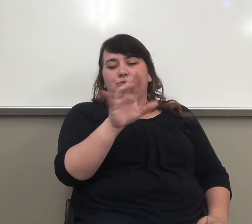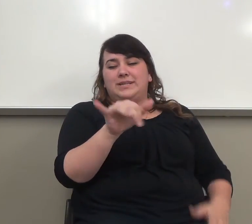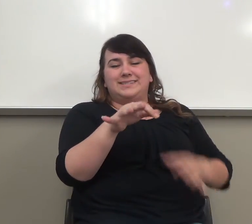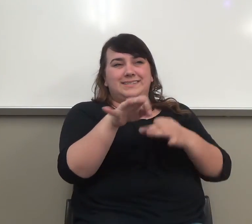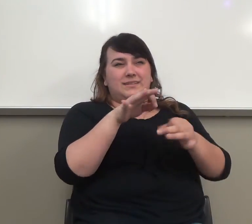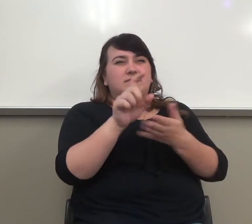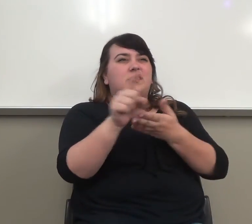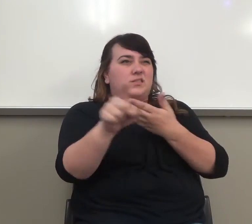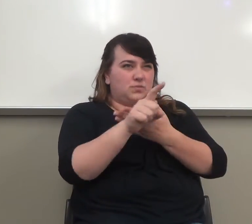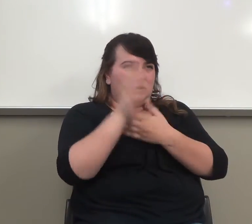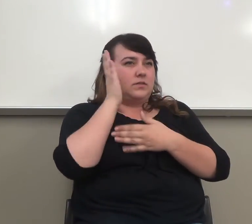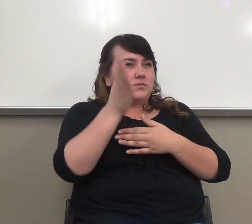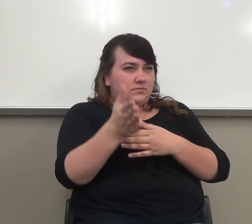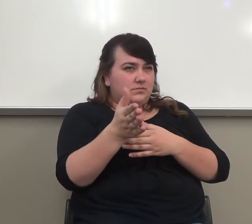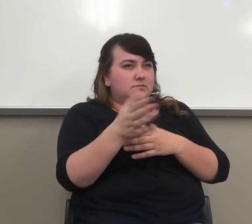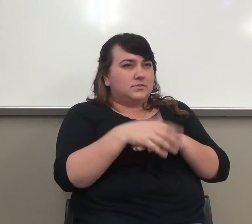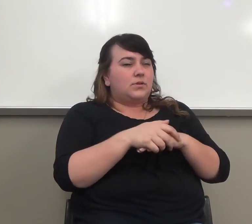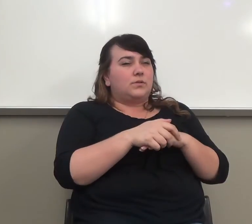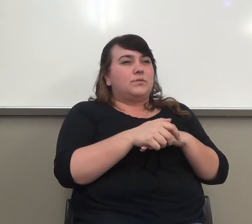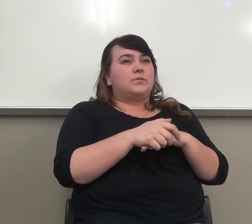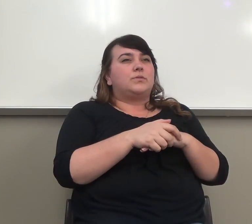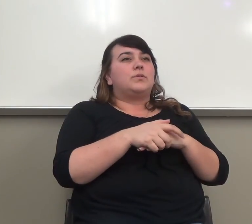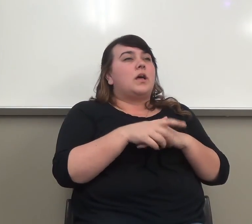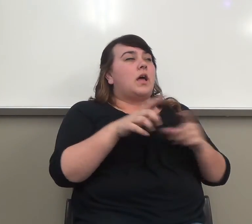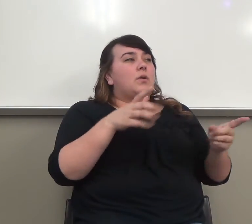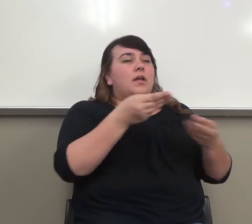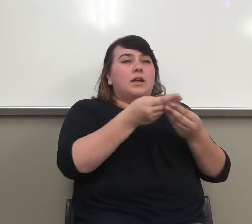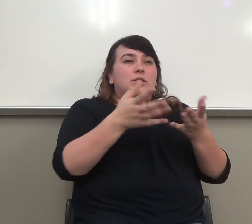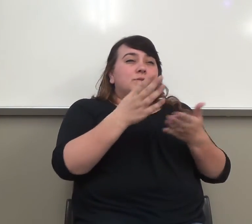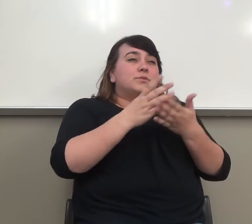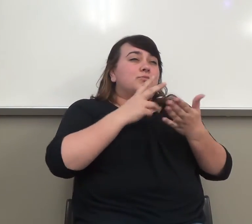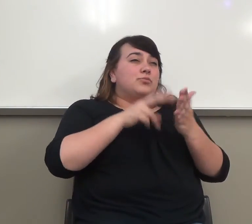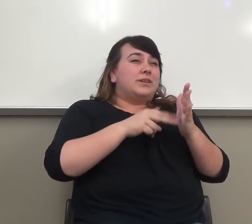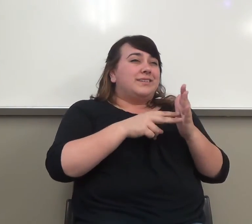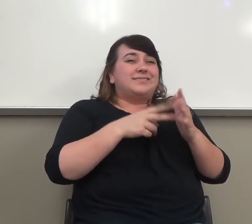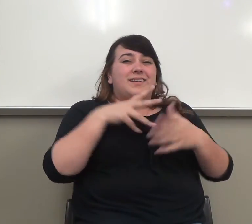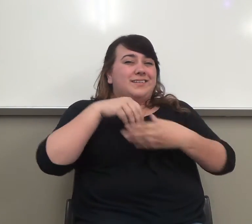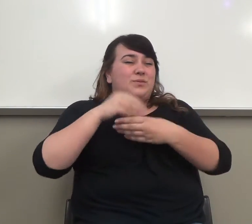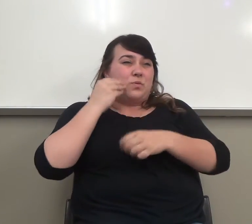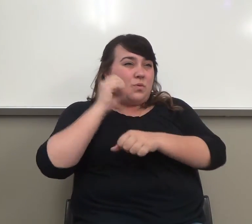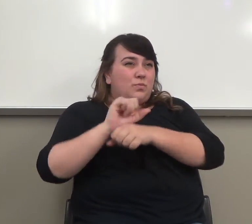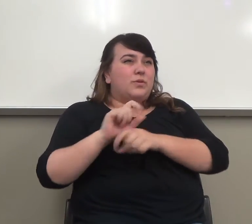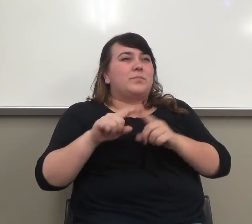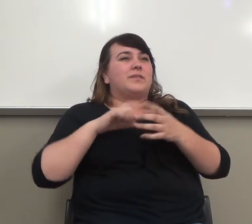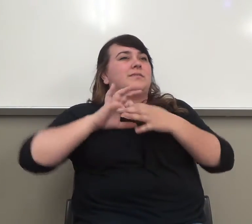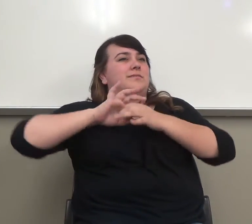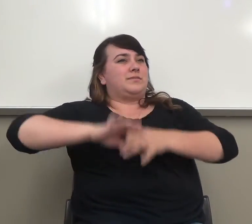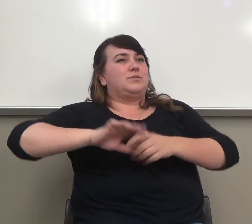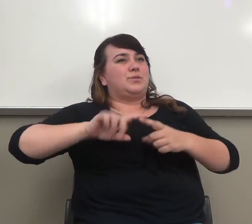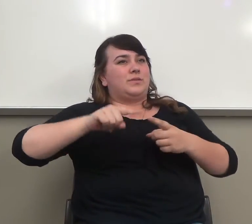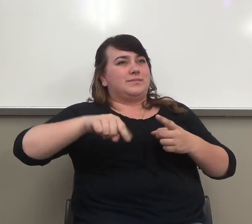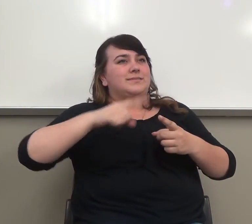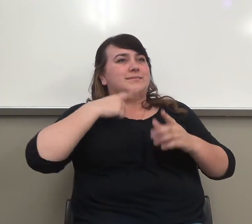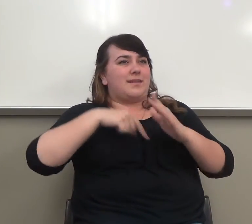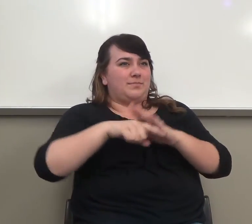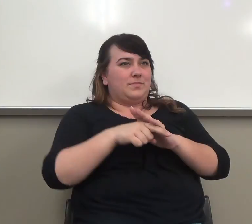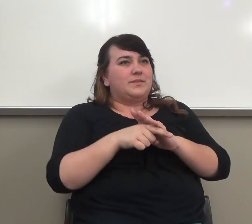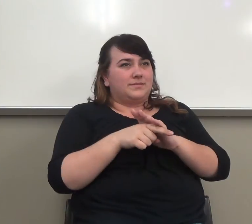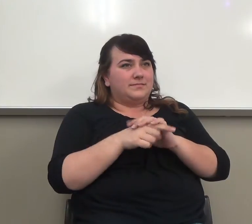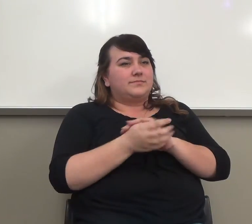I'm going to hand you out a book that is reading, it's not only a book, but it kind of goes along with you. Please, I have time for Okay, one